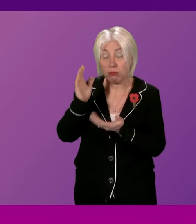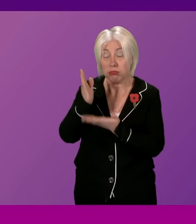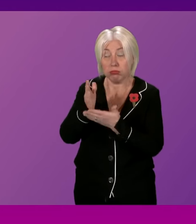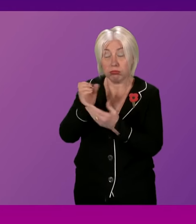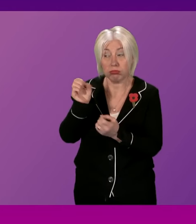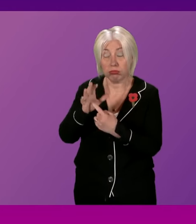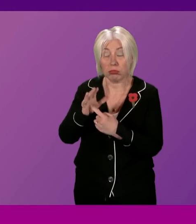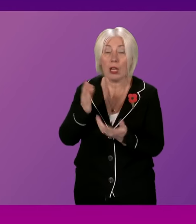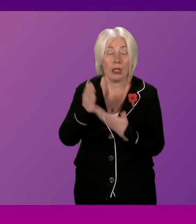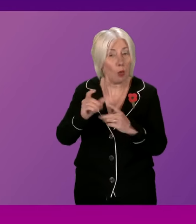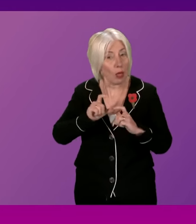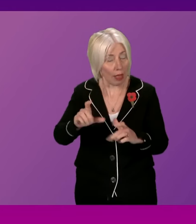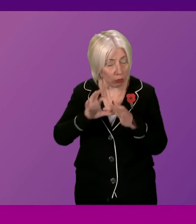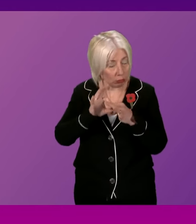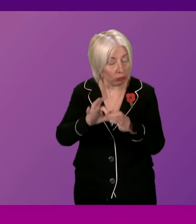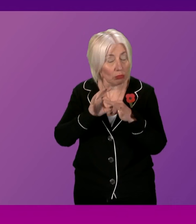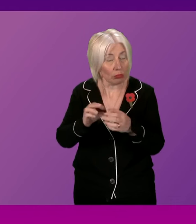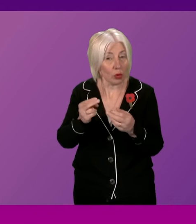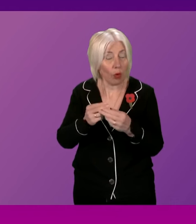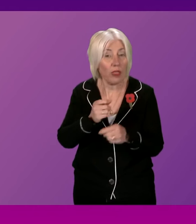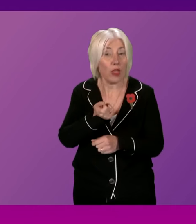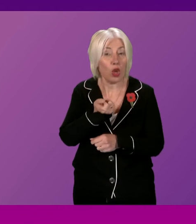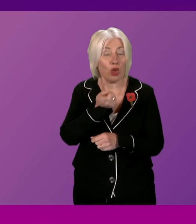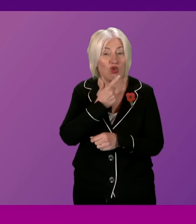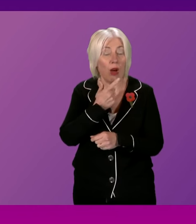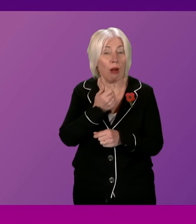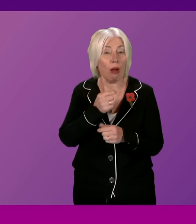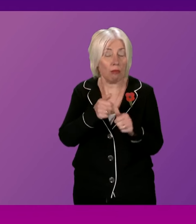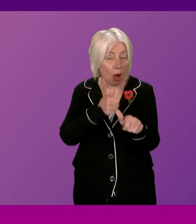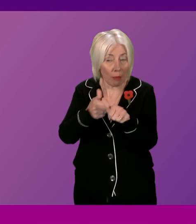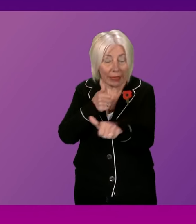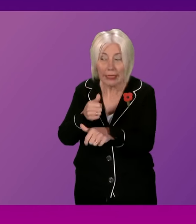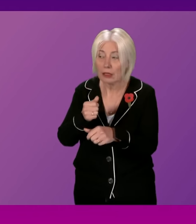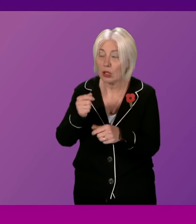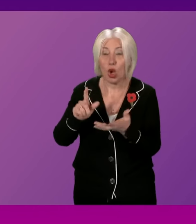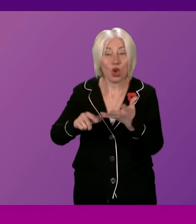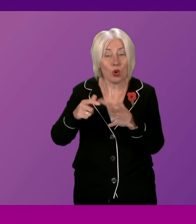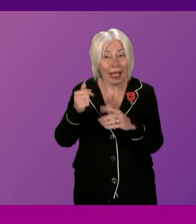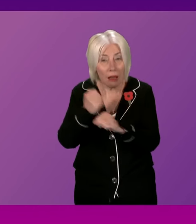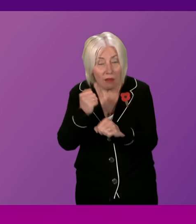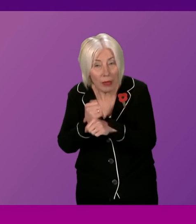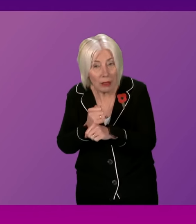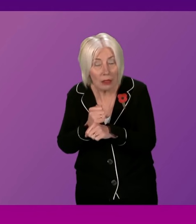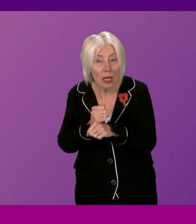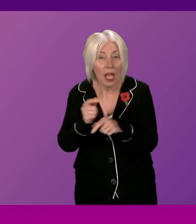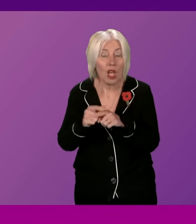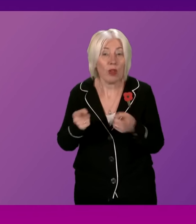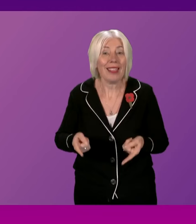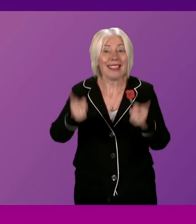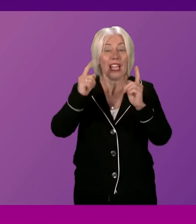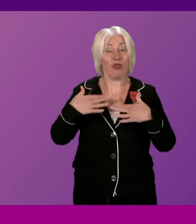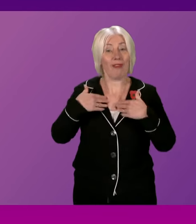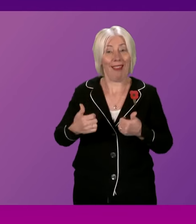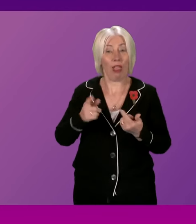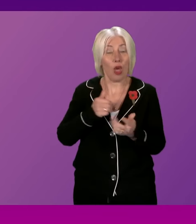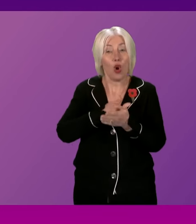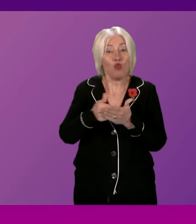we will continue our engagement with drug companies, with the UK Government, and, of course, the Cabinet Secretary for Health regularly meets